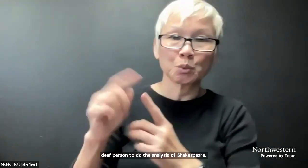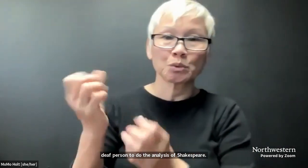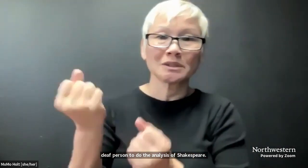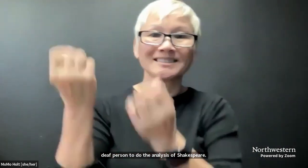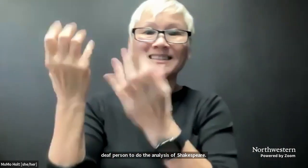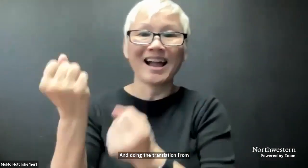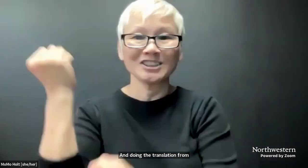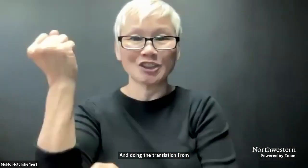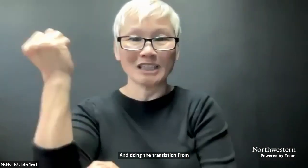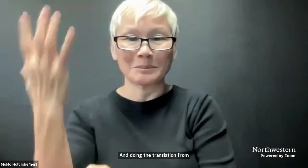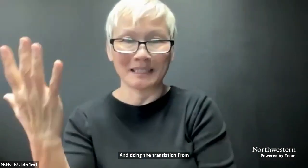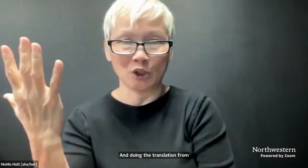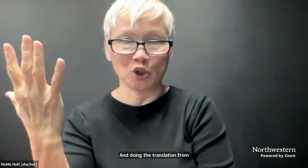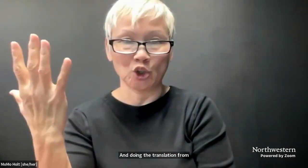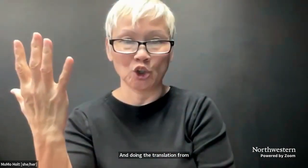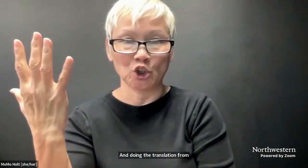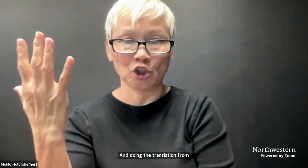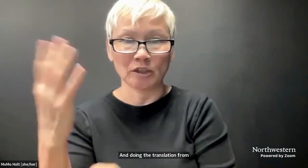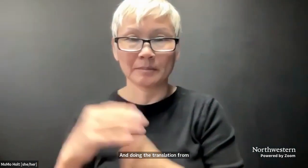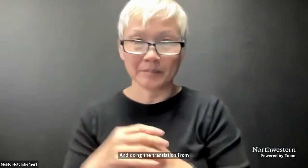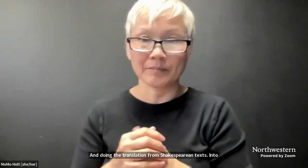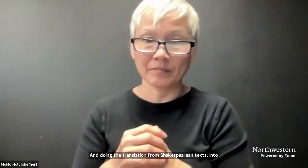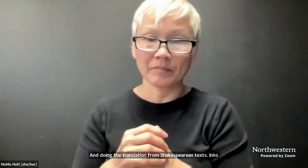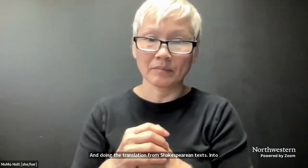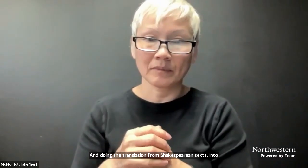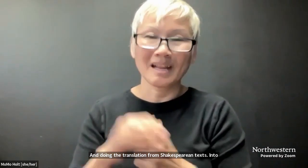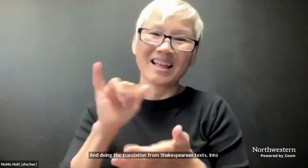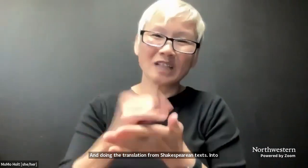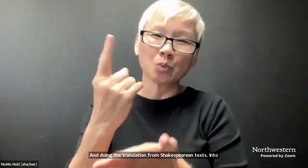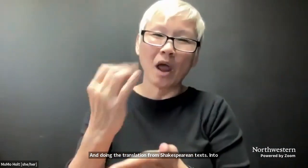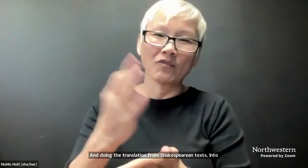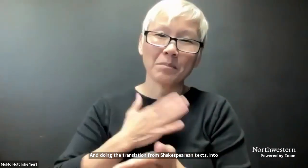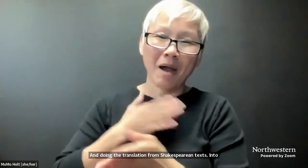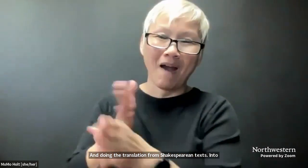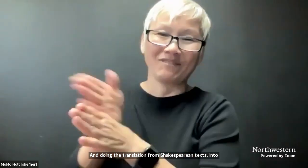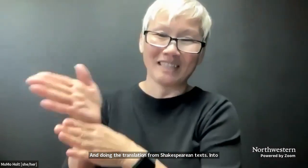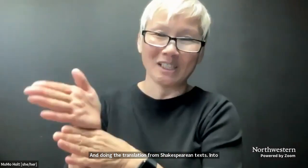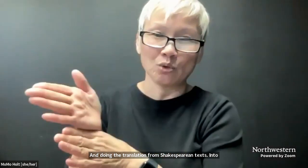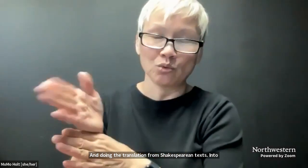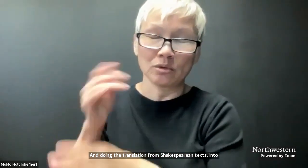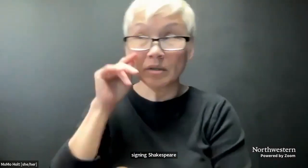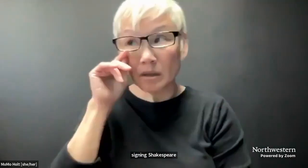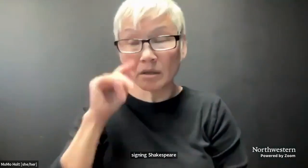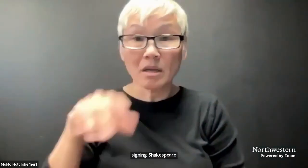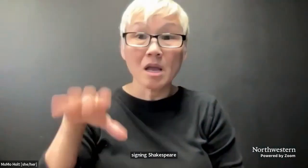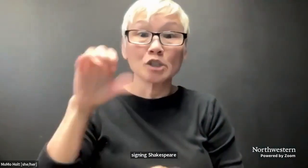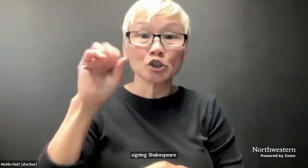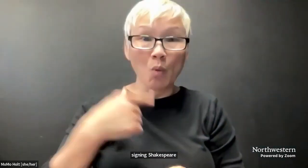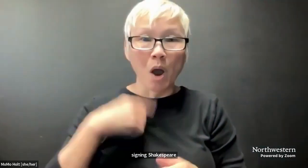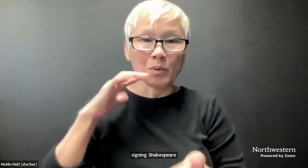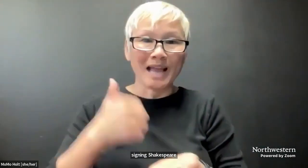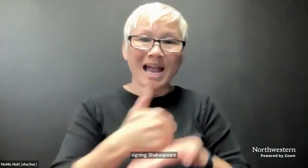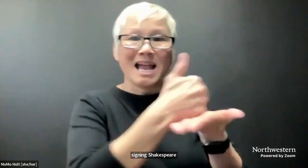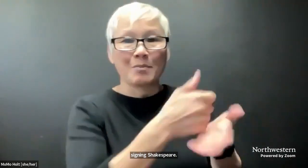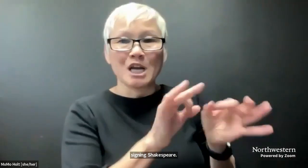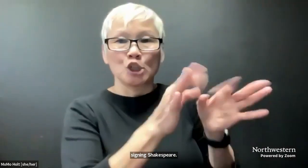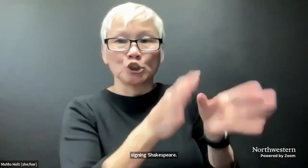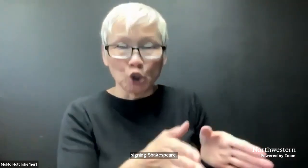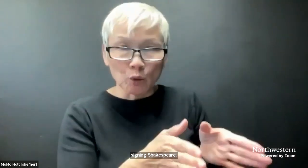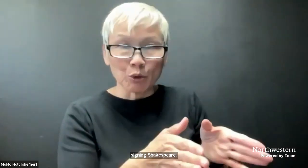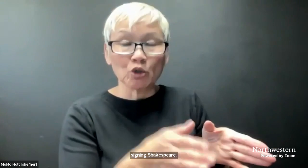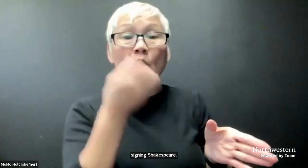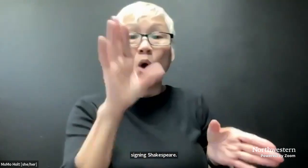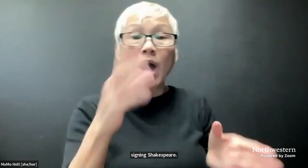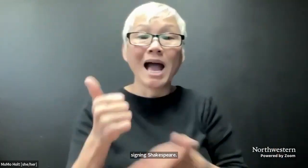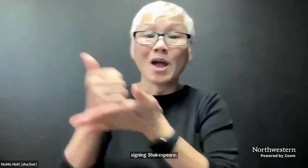Shakespearean text into signing Shakespeare. So that's one of my fields. And